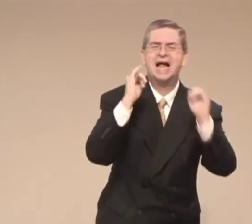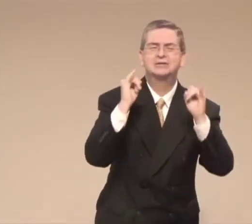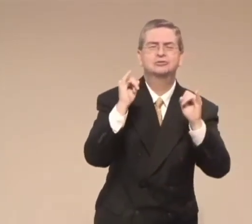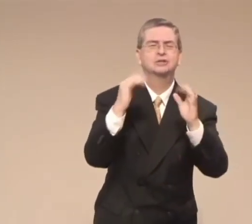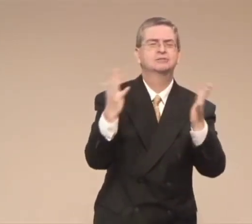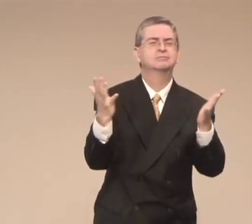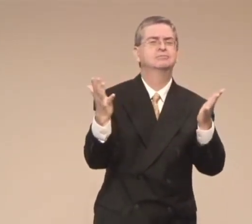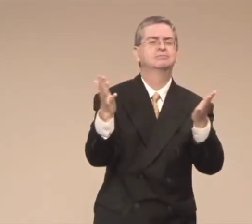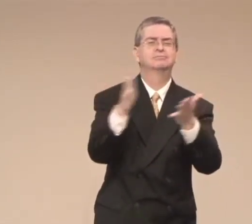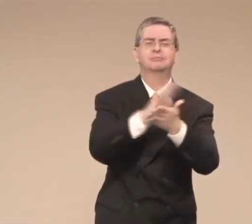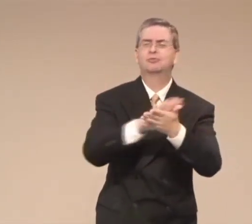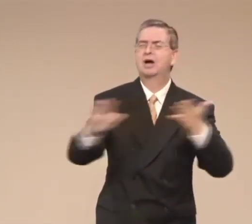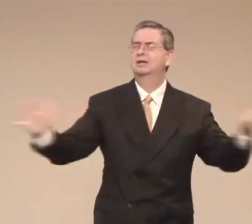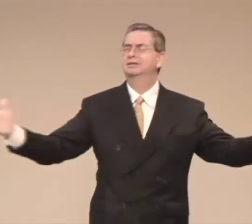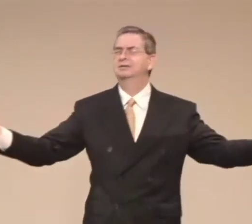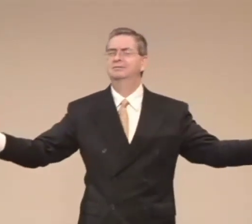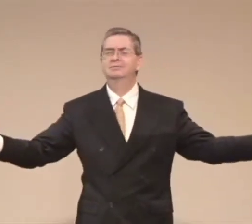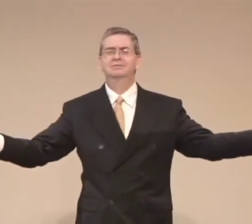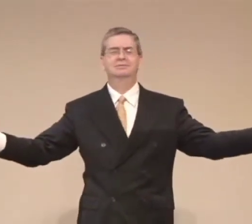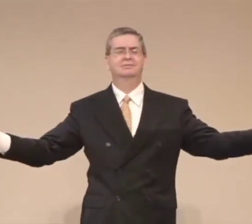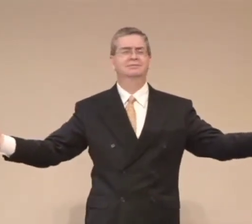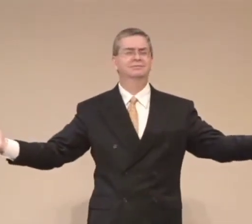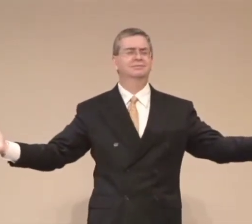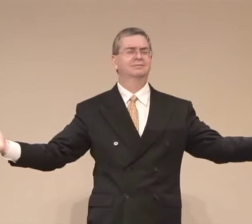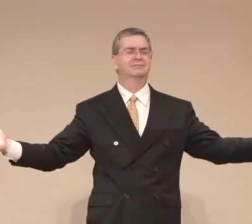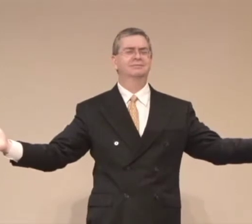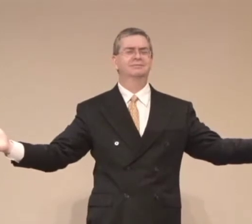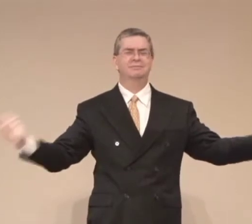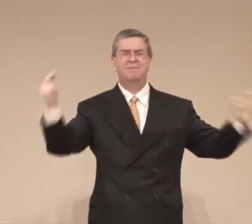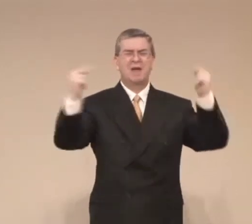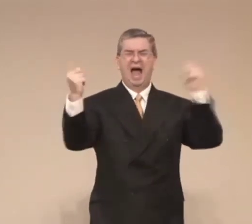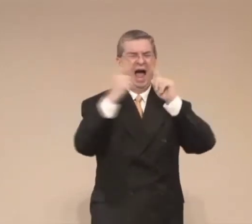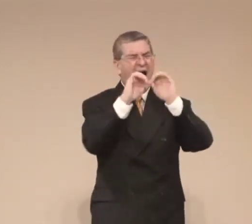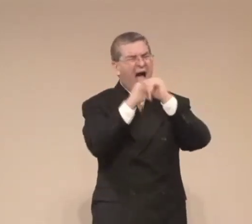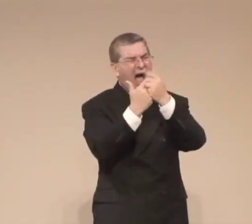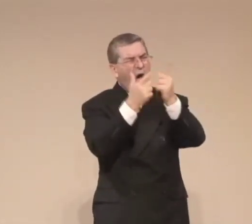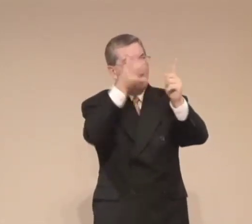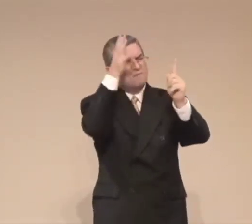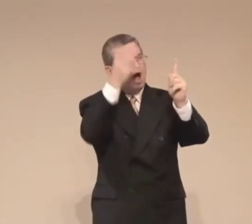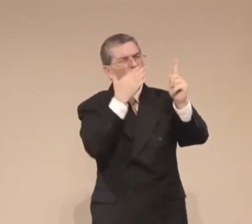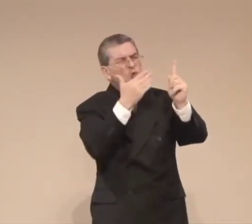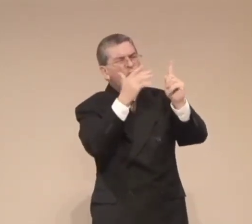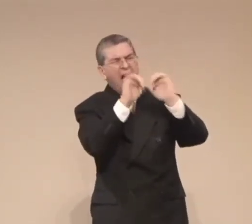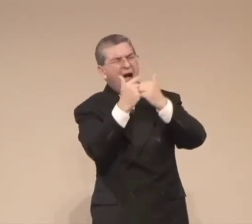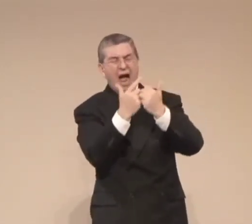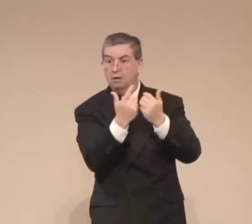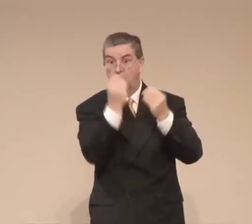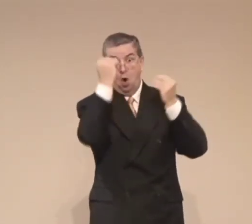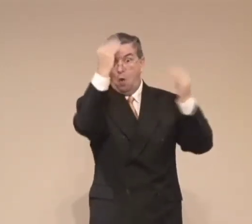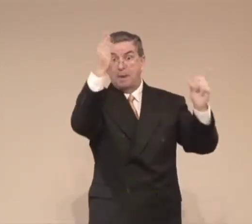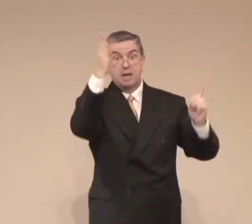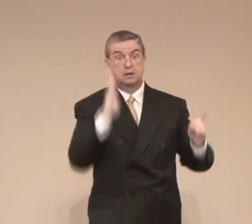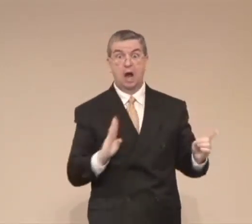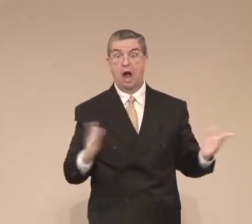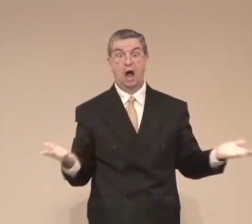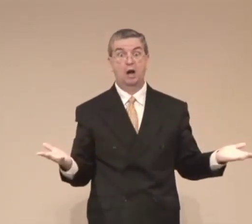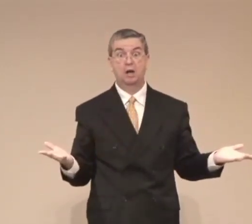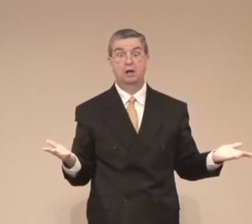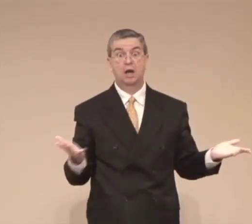He will give us the wisdom that we need. That's where it comes from. It's not from those around us.